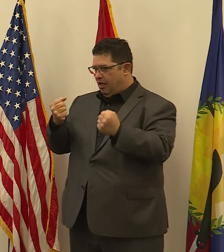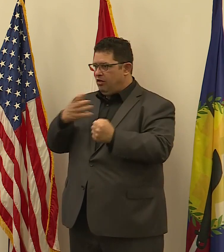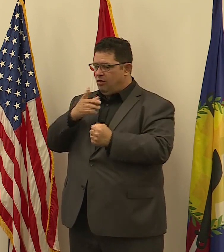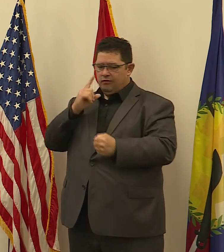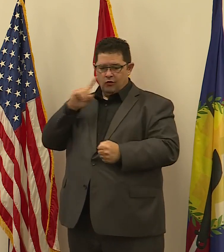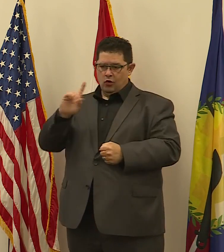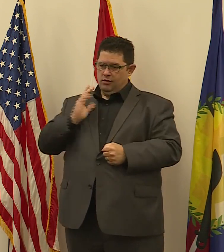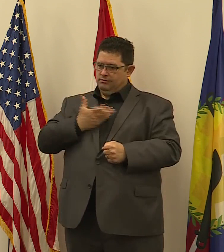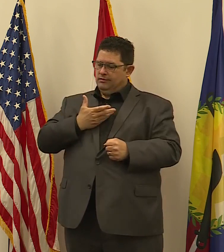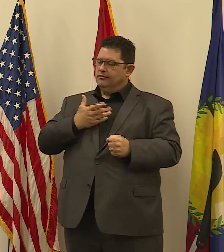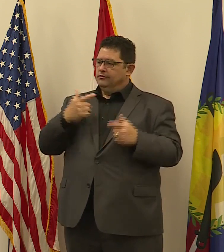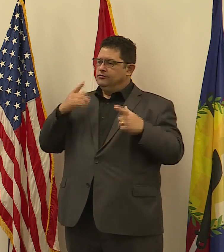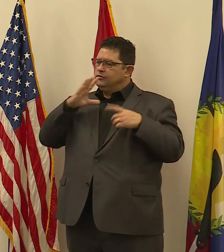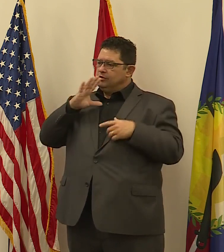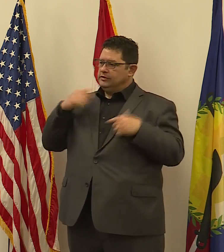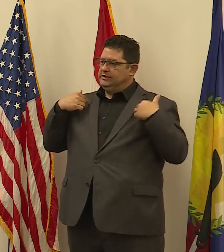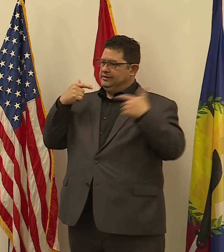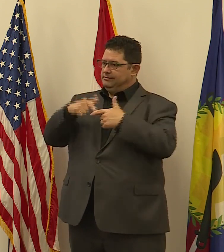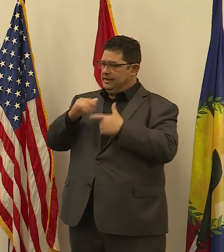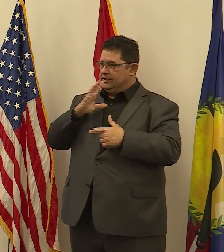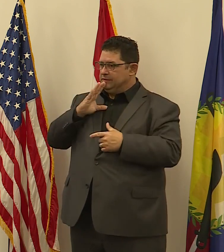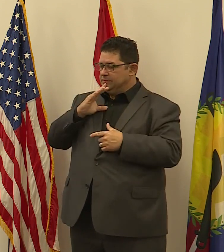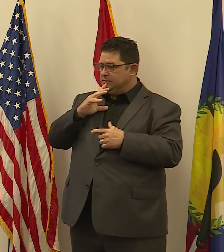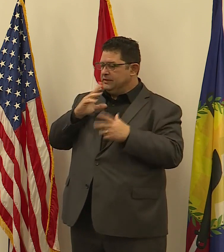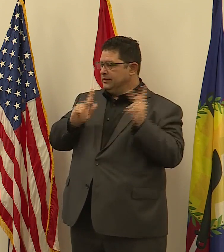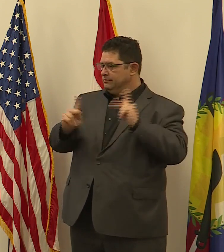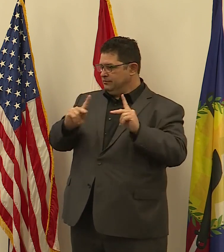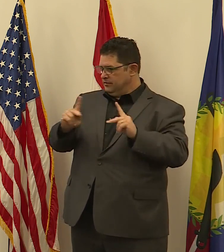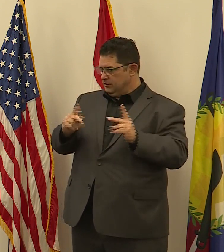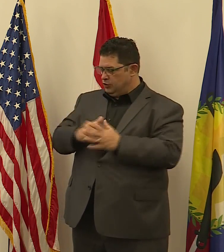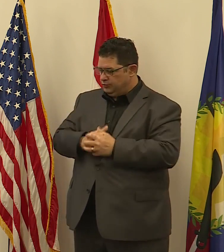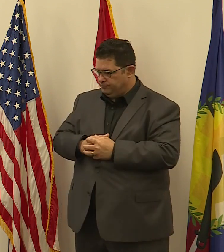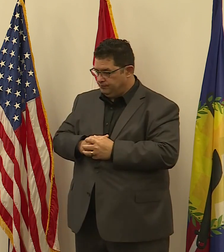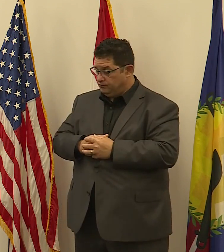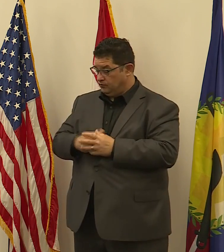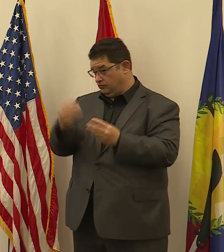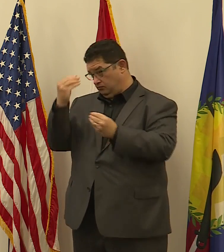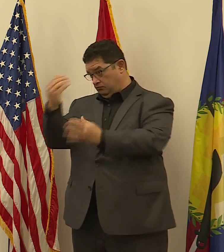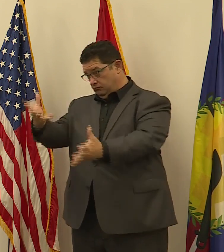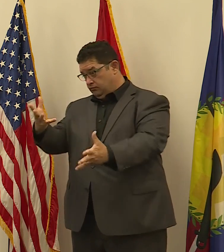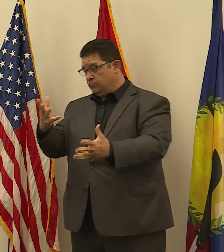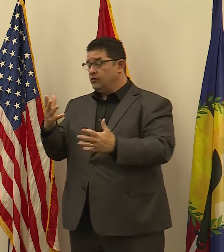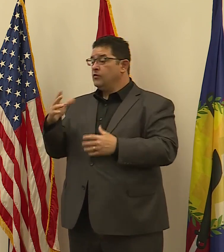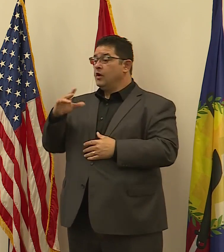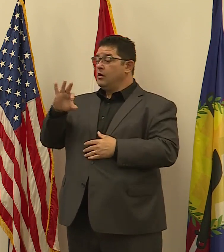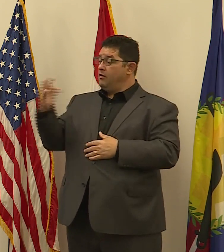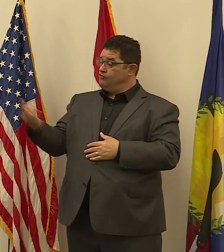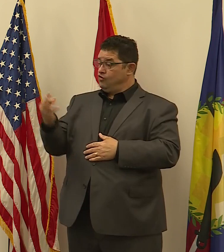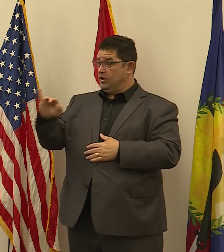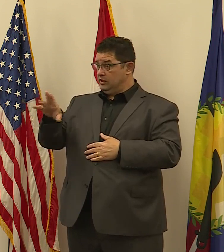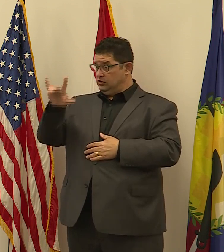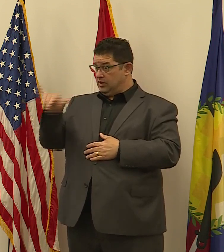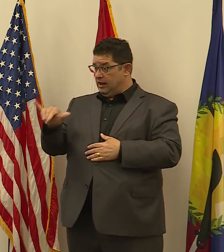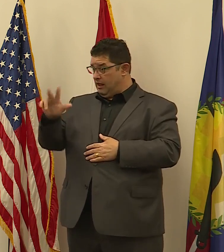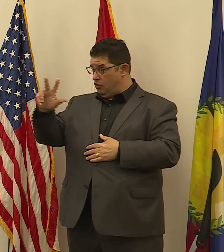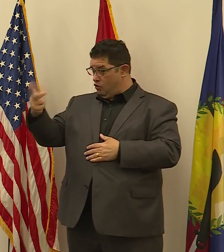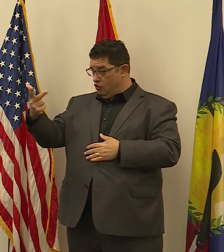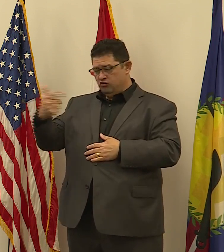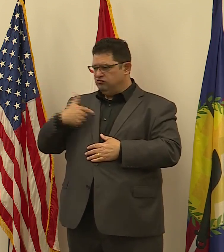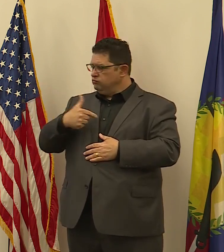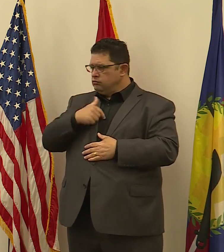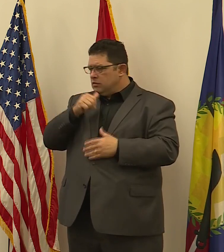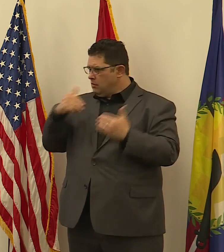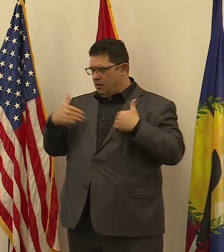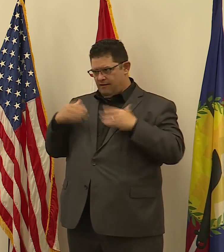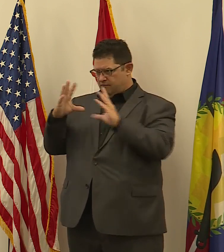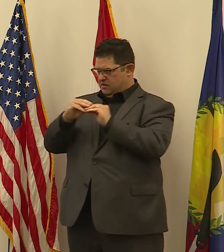As a reminder, I will not be holding a media briefing on Friday, July 3rd. That is a county holiday, and I want